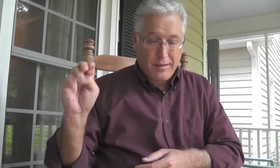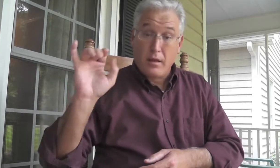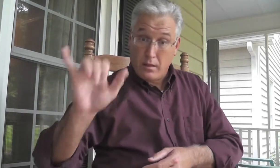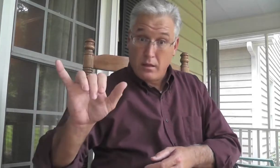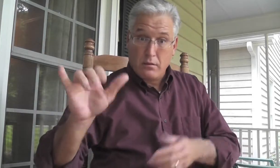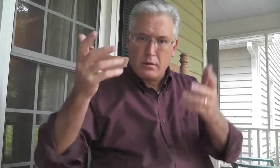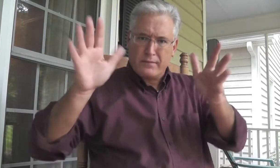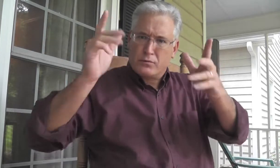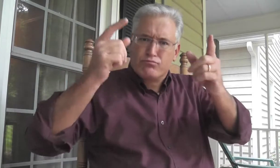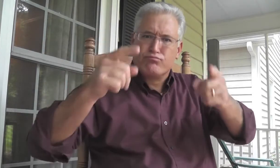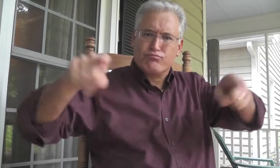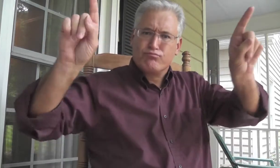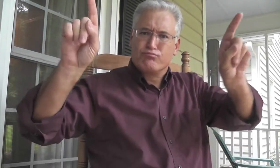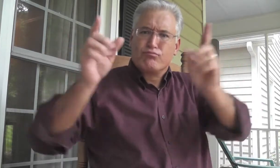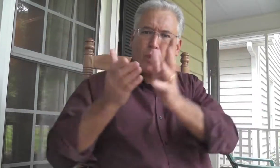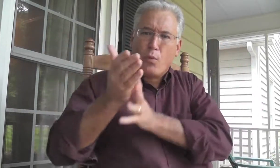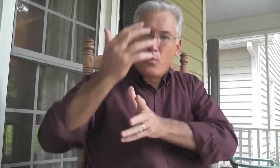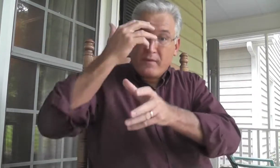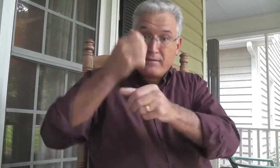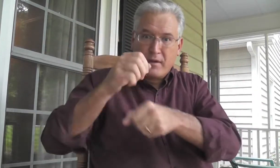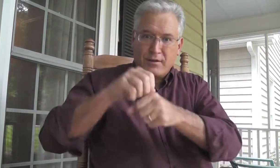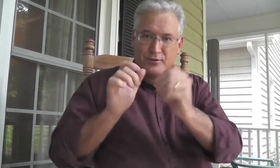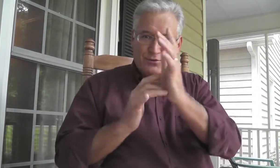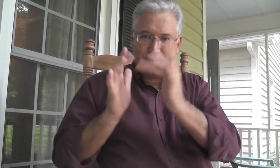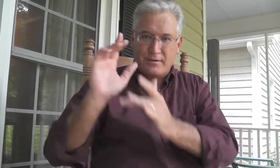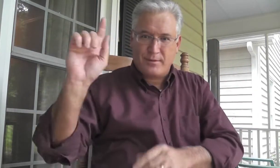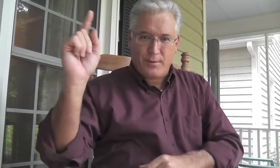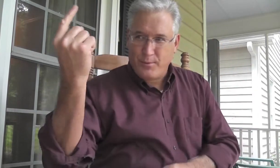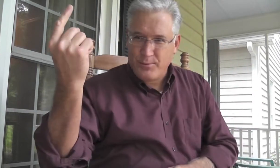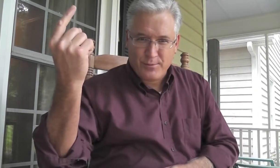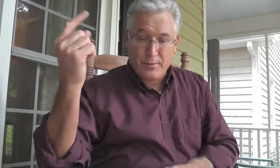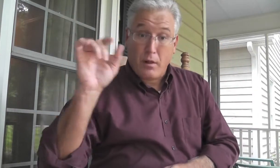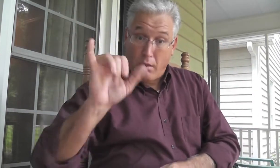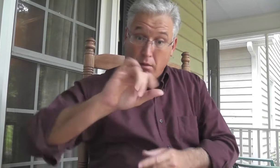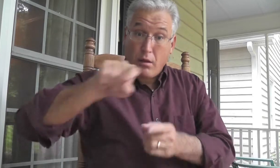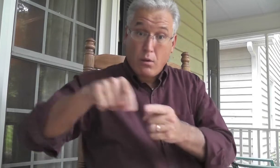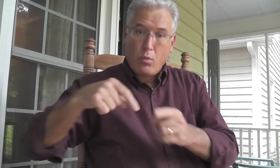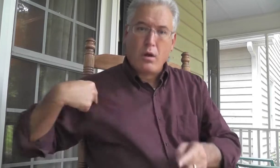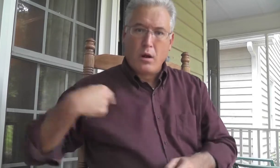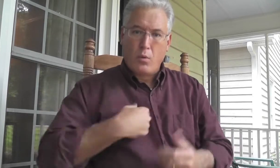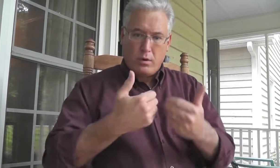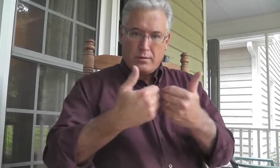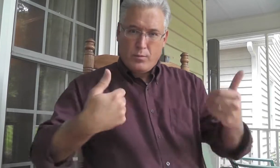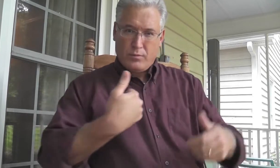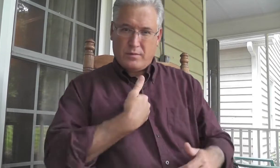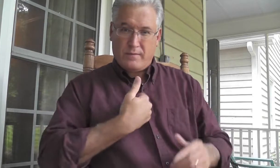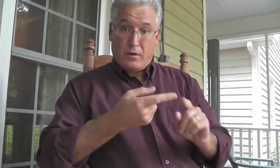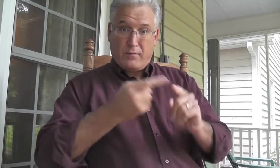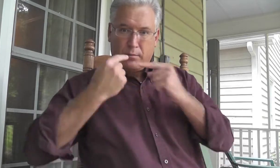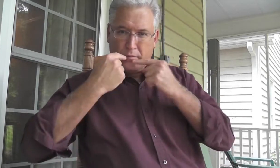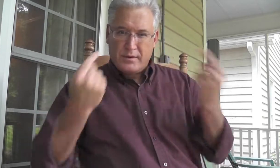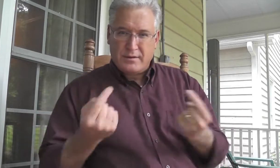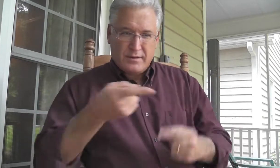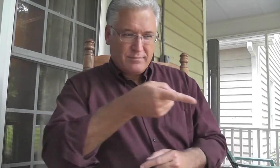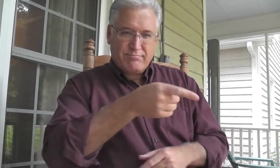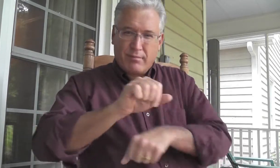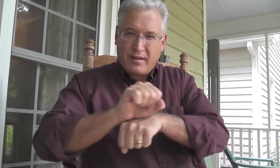baptism. Jesus finished the work on the cross. We have trust in Jesus alone and we are separated from our